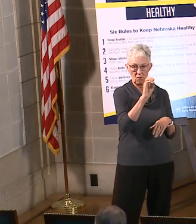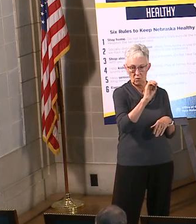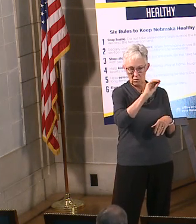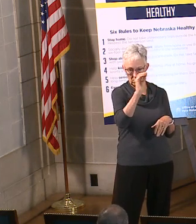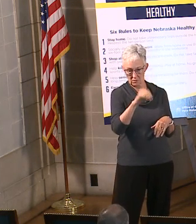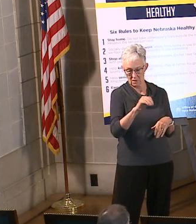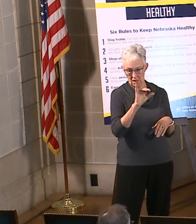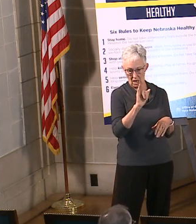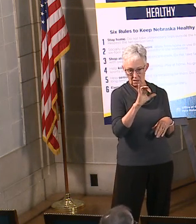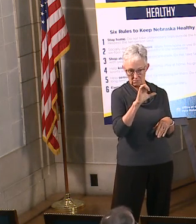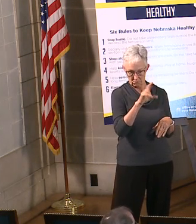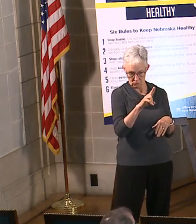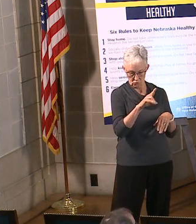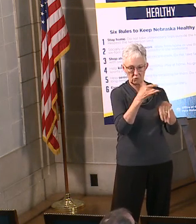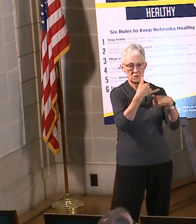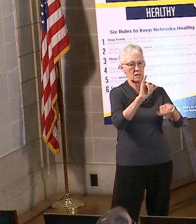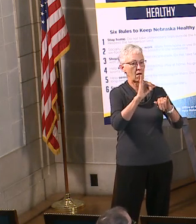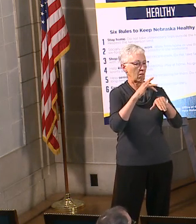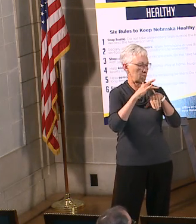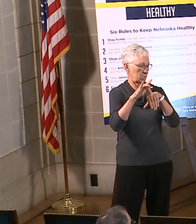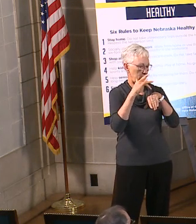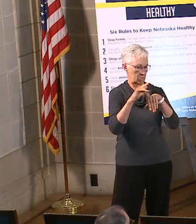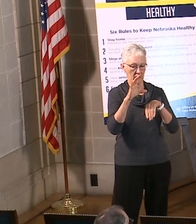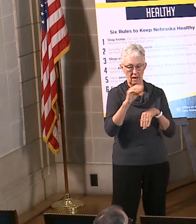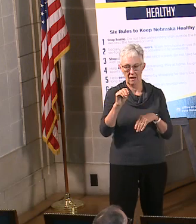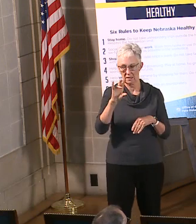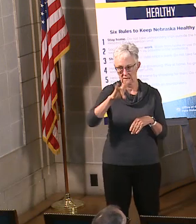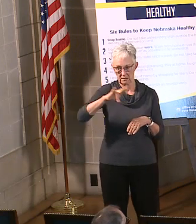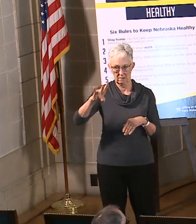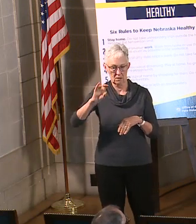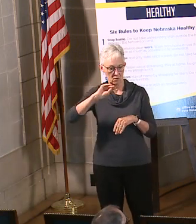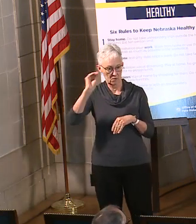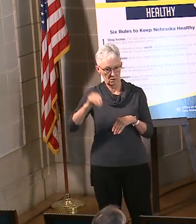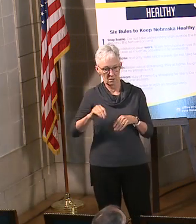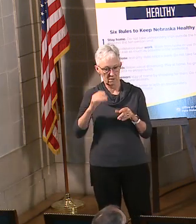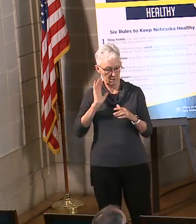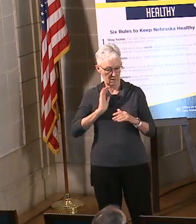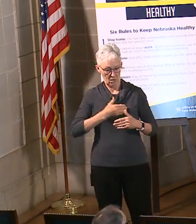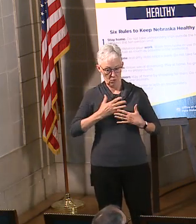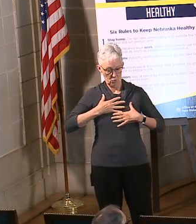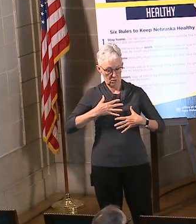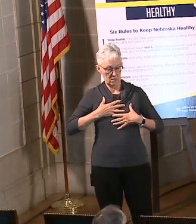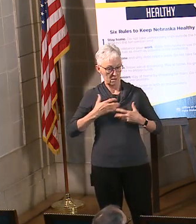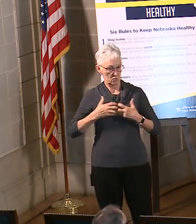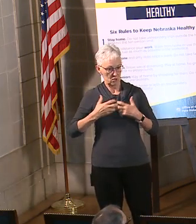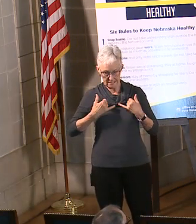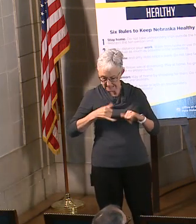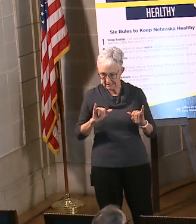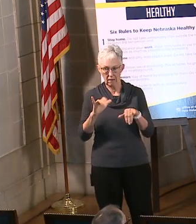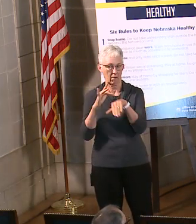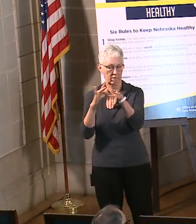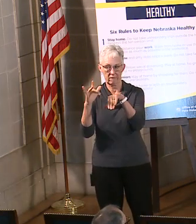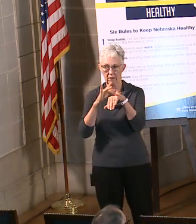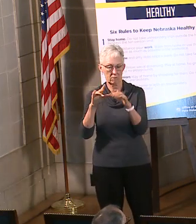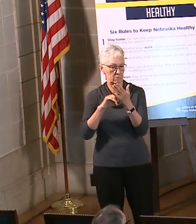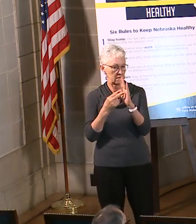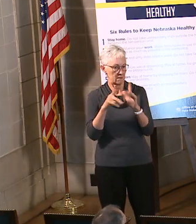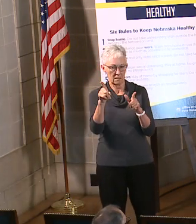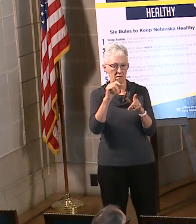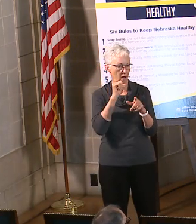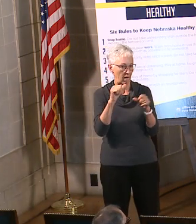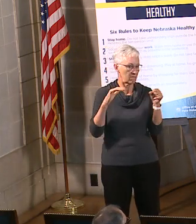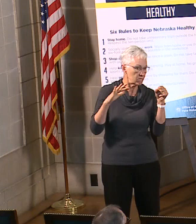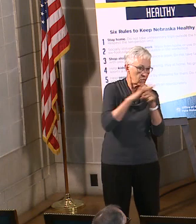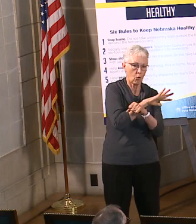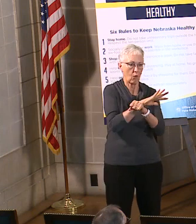ventilators available. So lots of capacity in the hospital system, all the sacrifices and restrictions, things that people have done, have worked to be able to